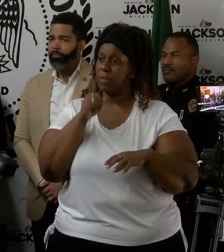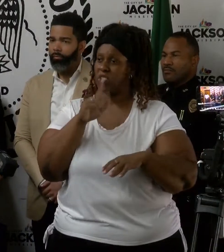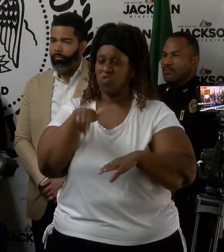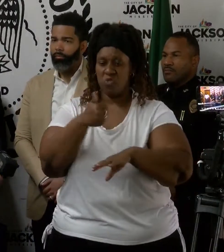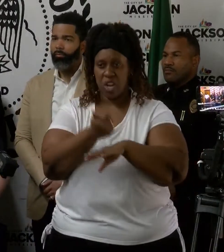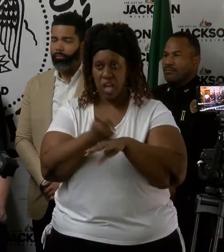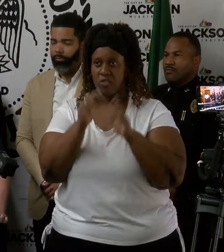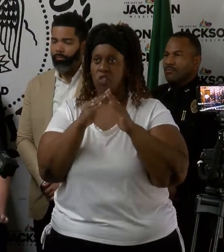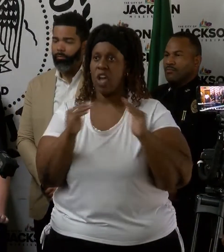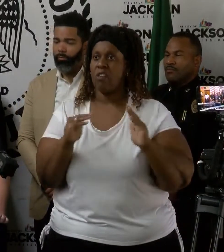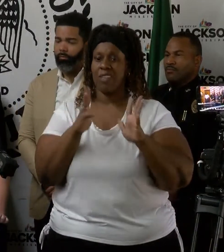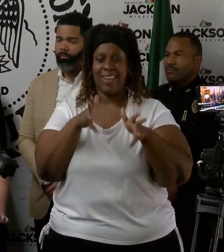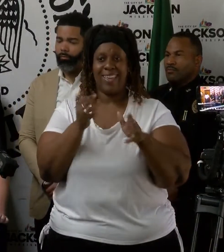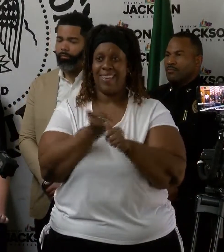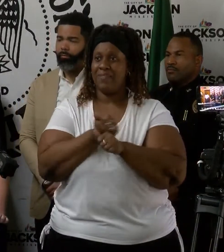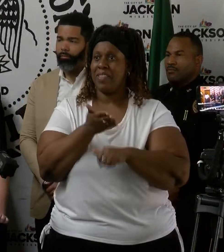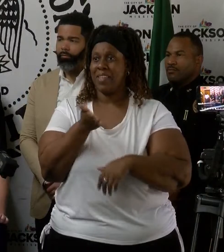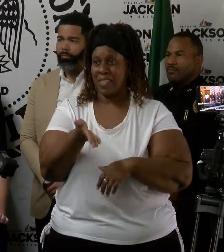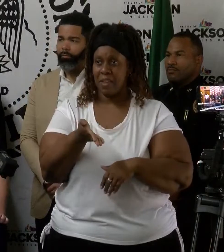leave your belongings.